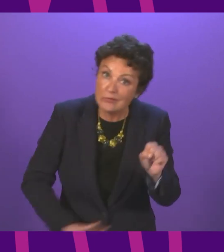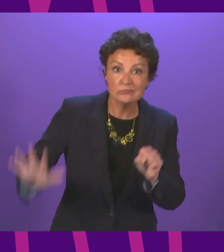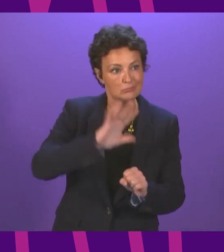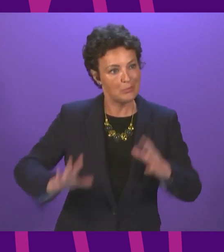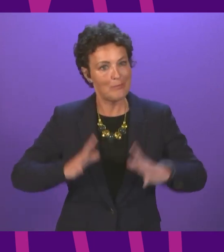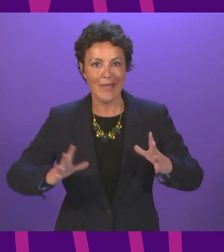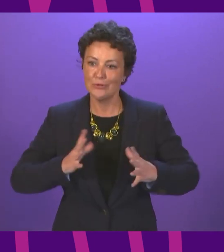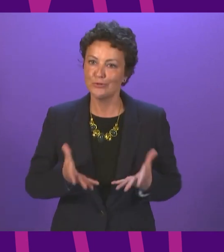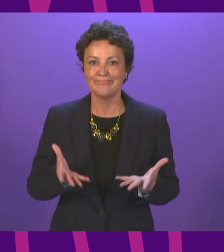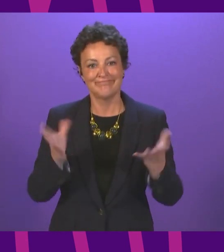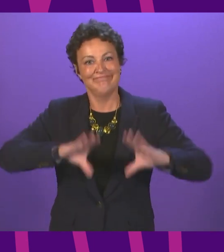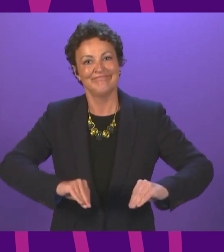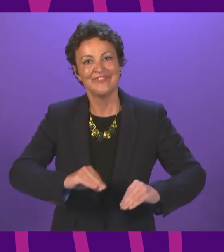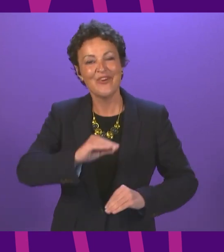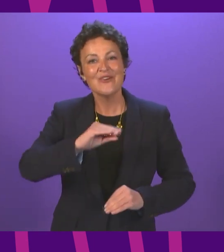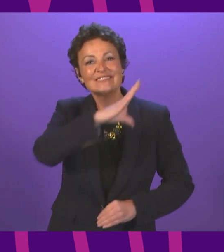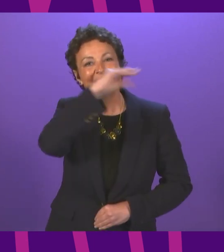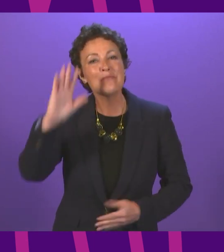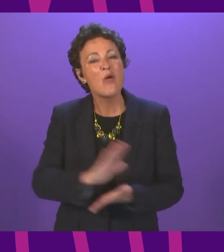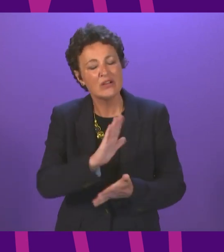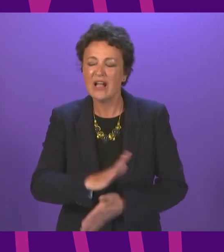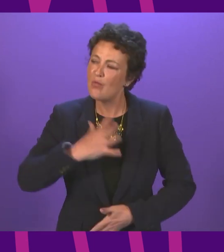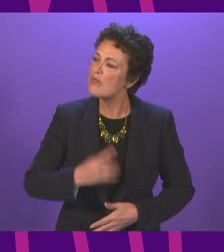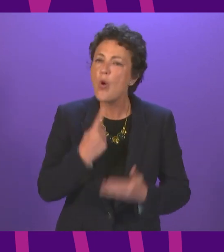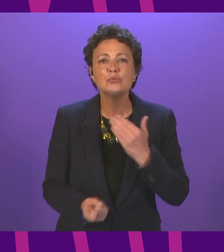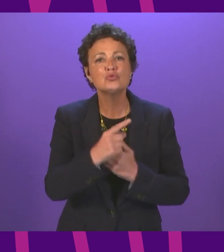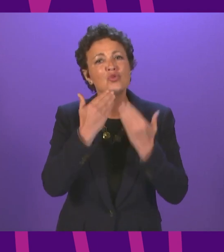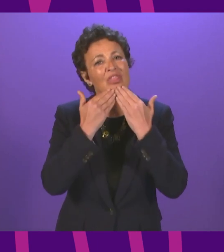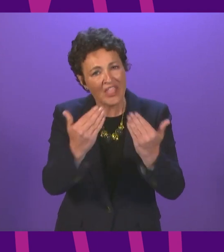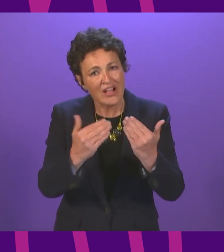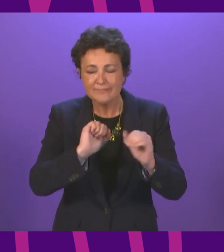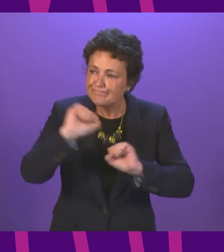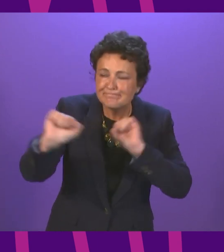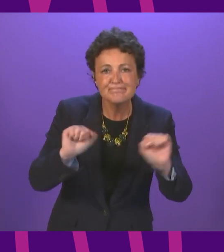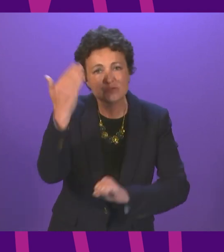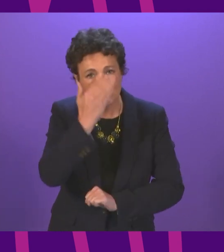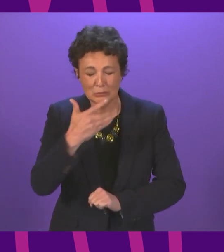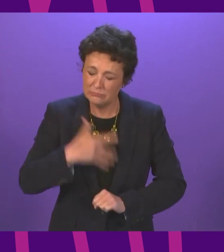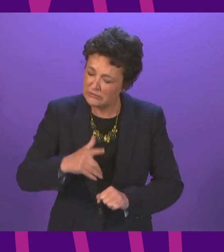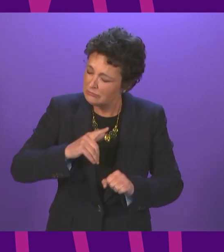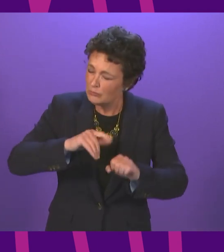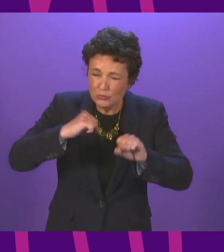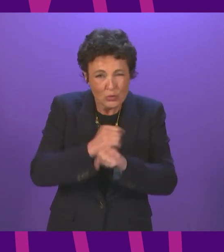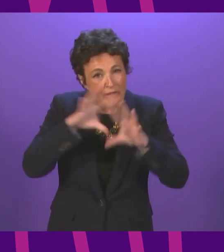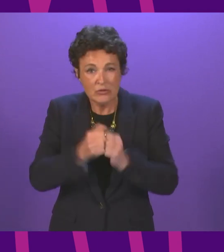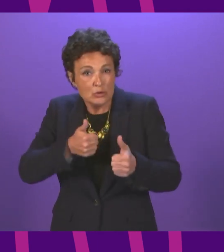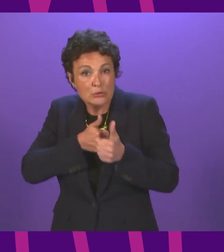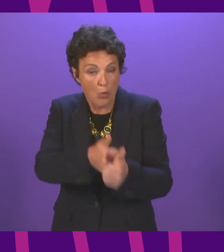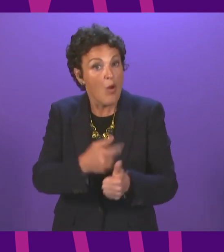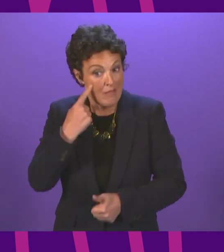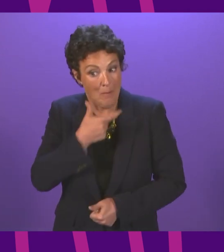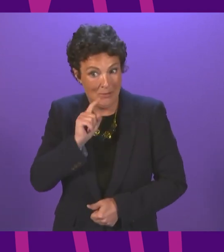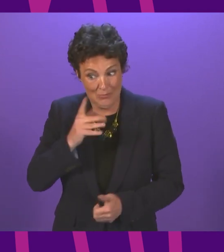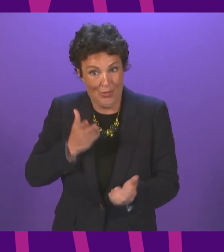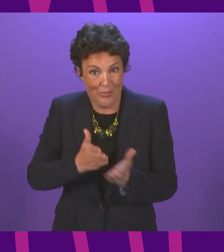take this opportunity to thank them for all they have done to support young people in extremely challenging circumstances over the last